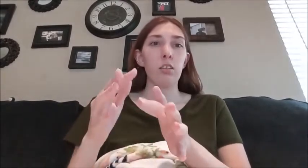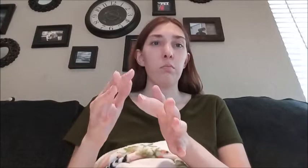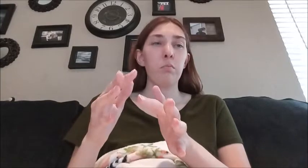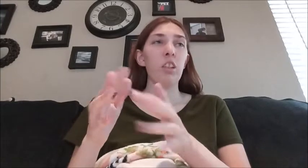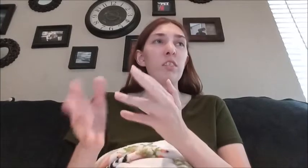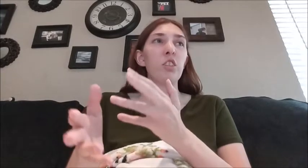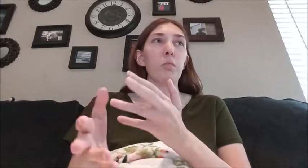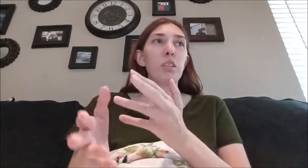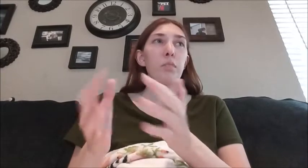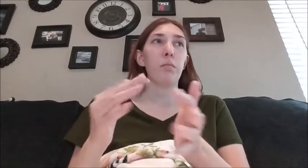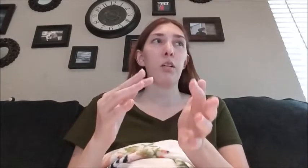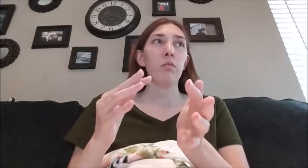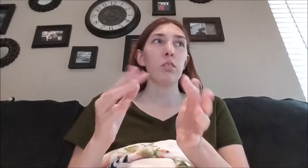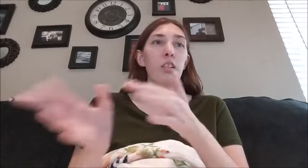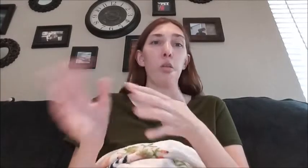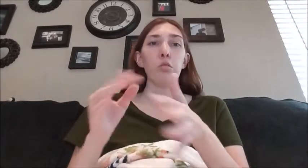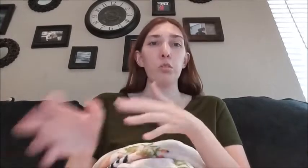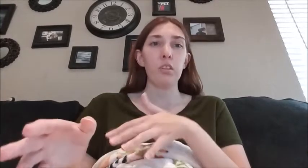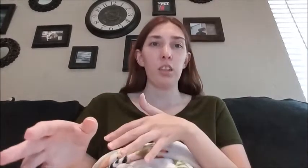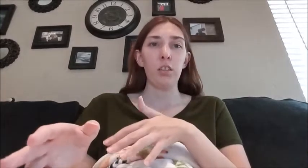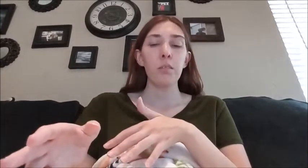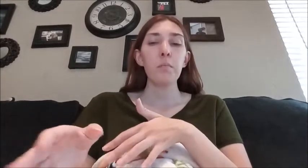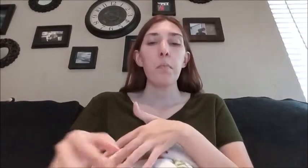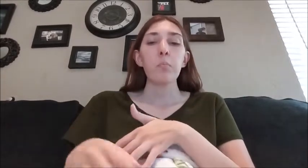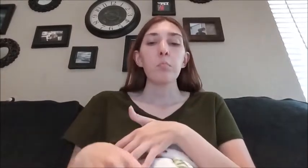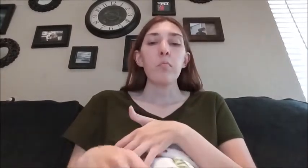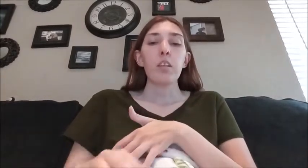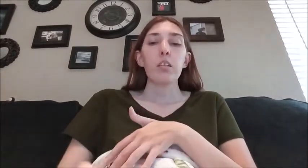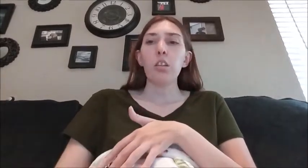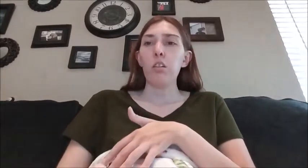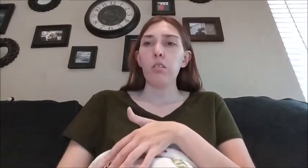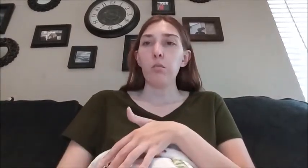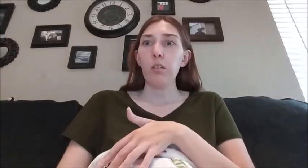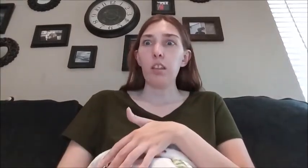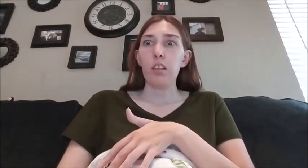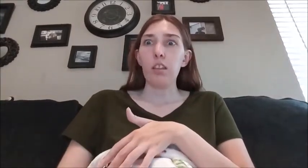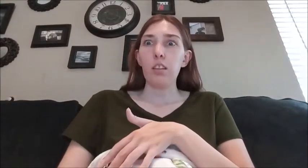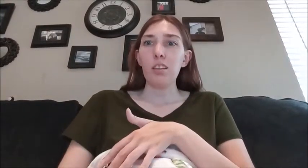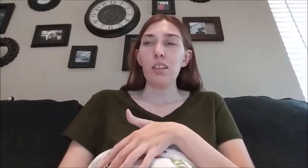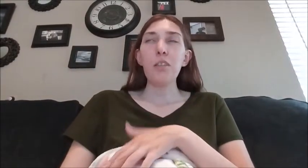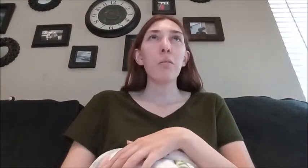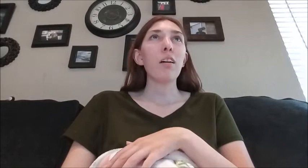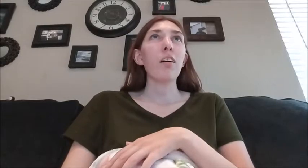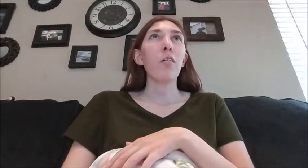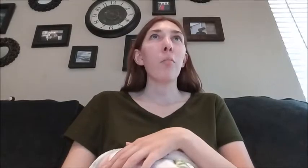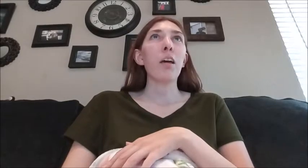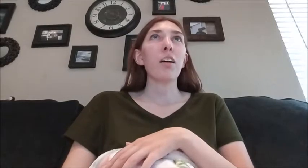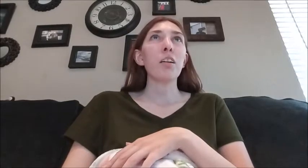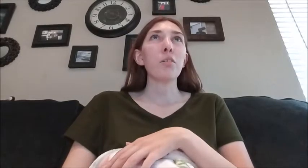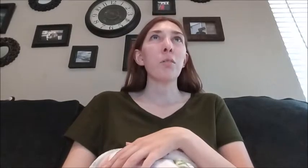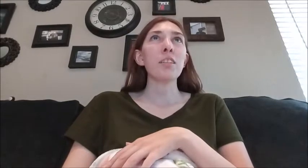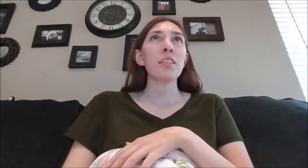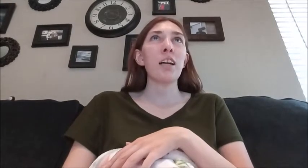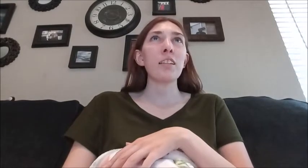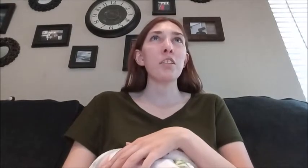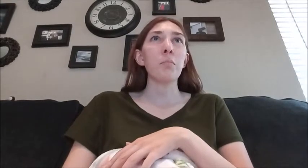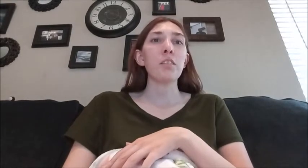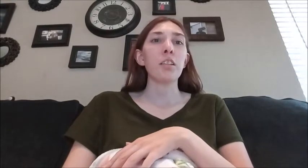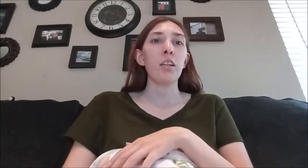not even two months but about like almost two months ago no wait it oh my gosh it was exactly two months ago